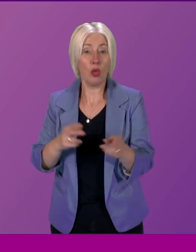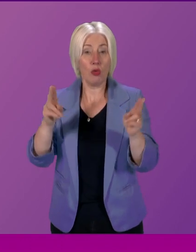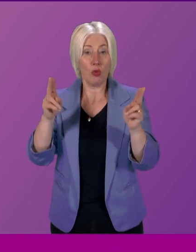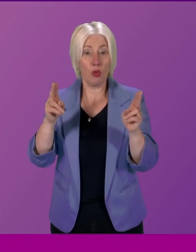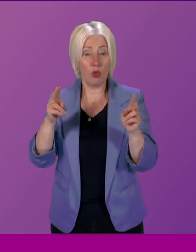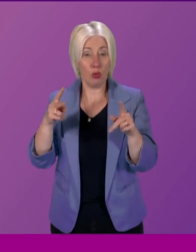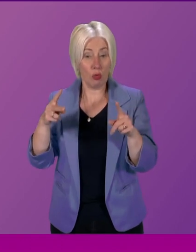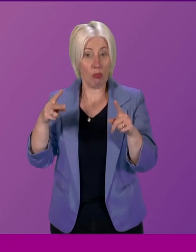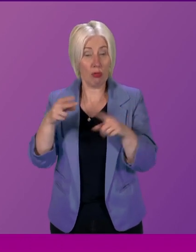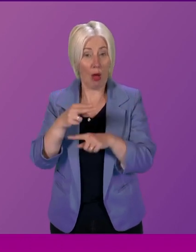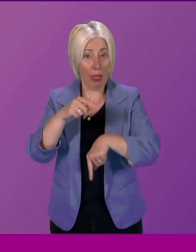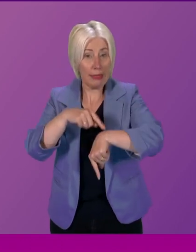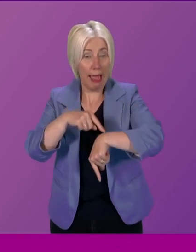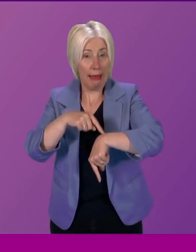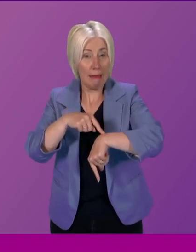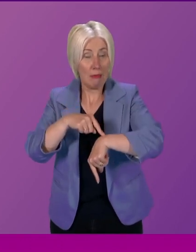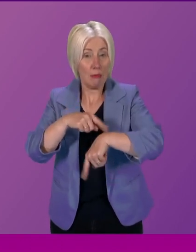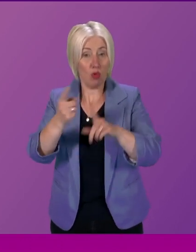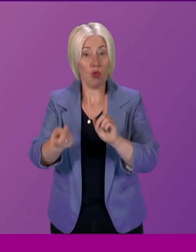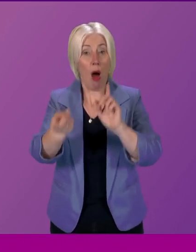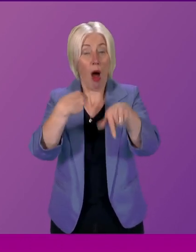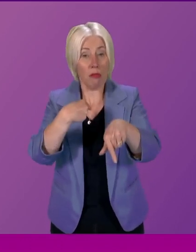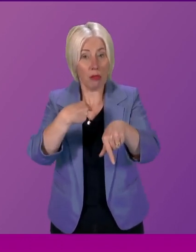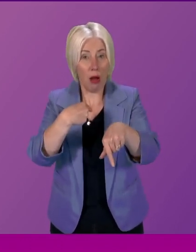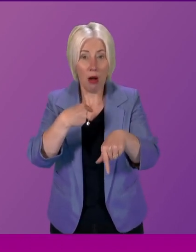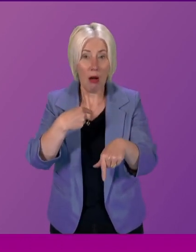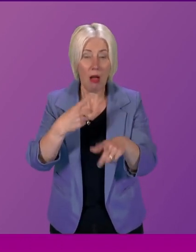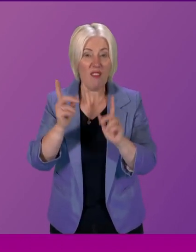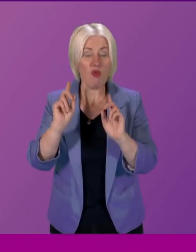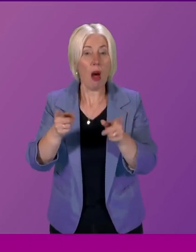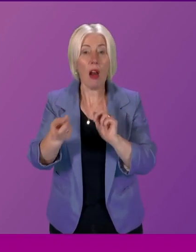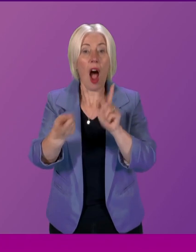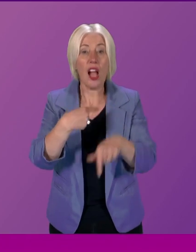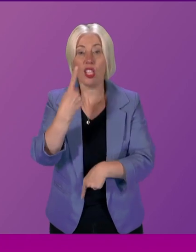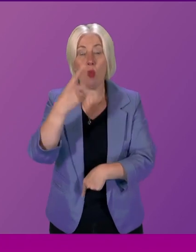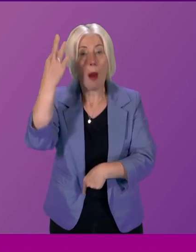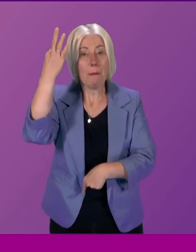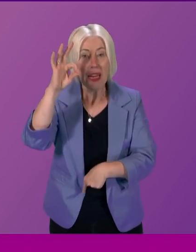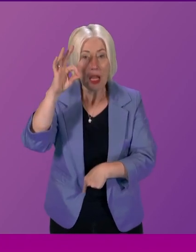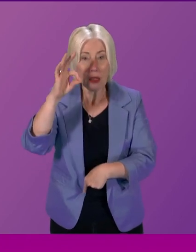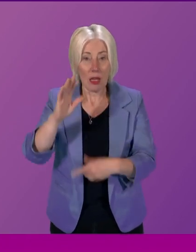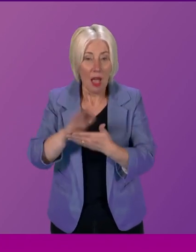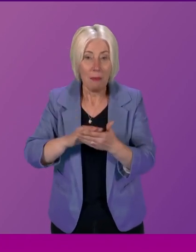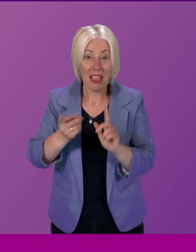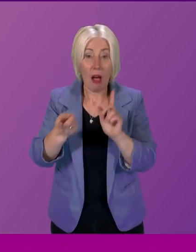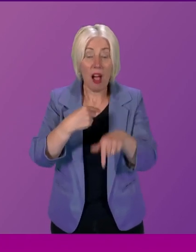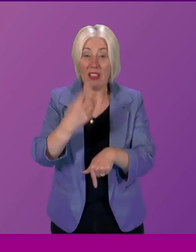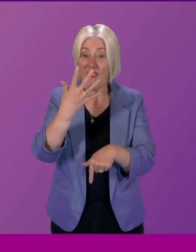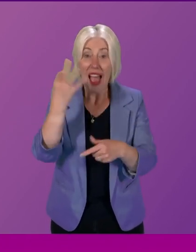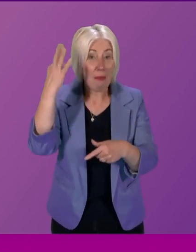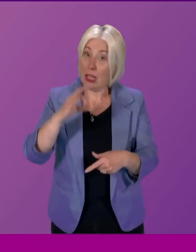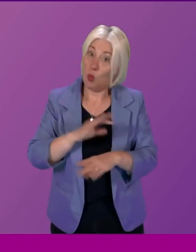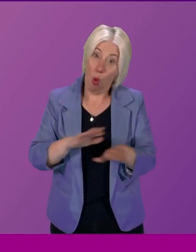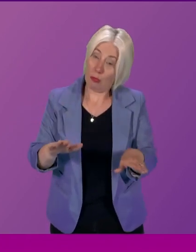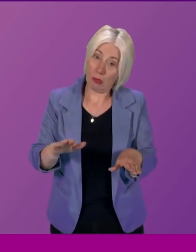to some questions that's right because if you can't get an answer in a minute you're not going to get an answer in five minutes and that means